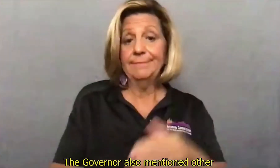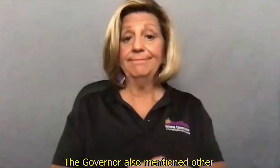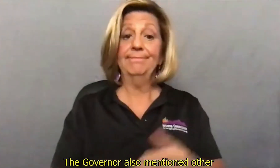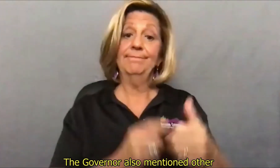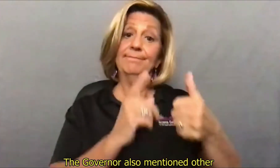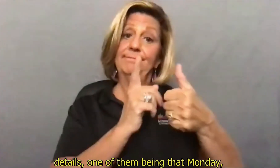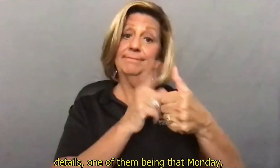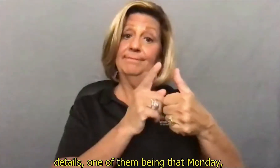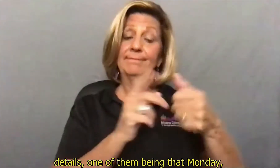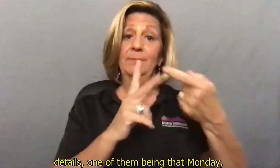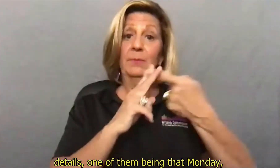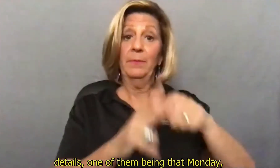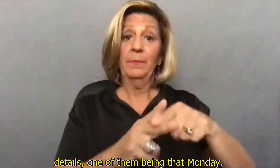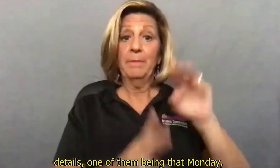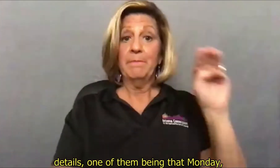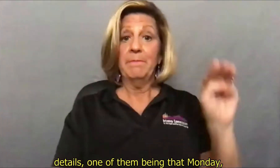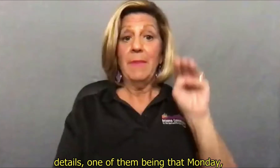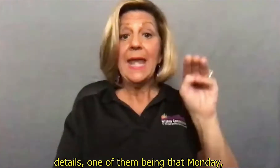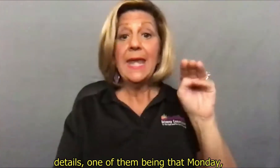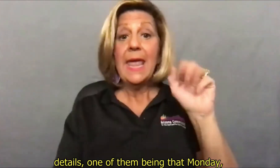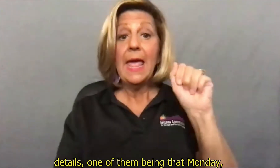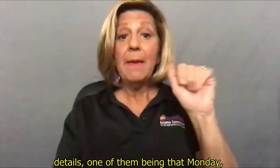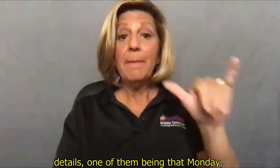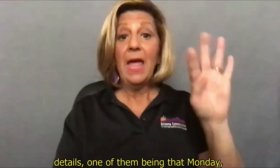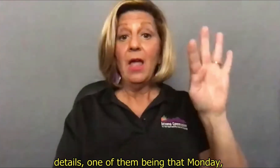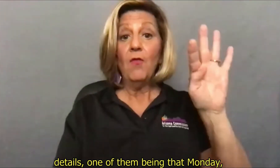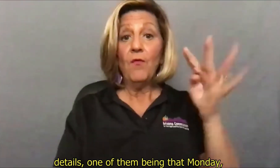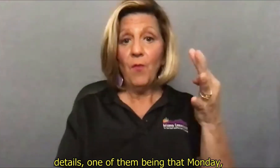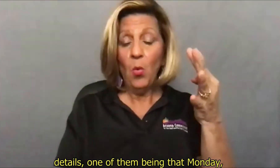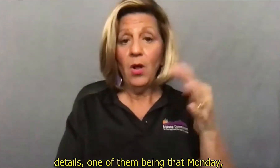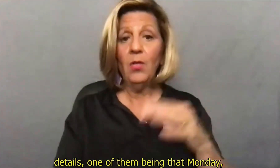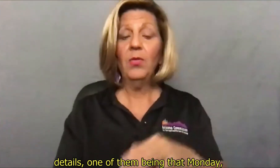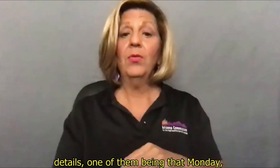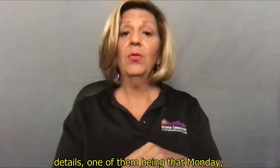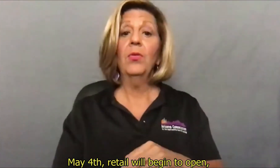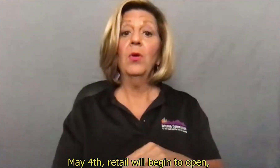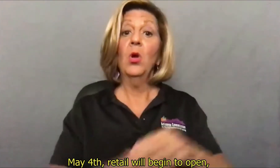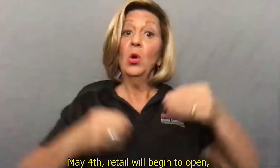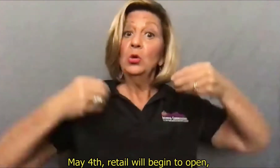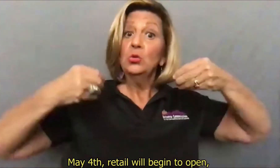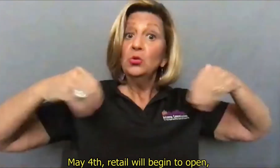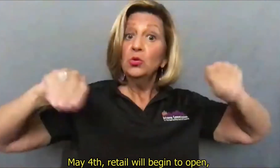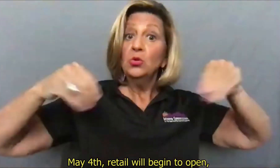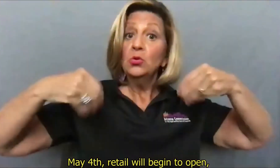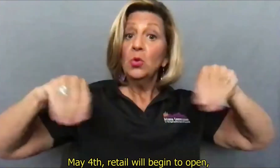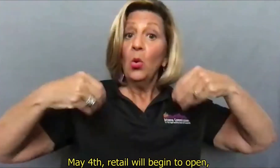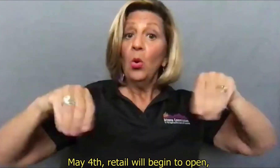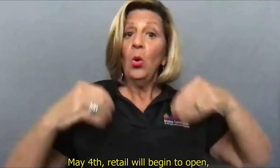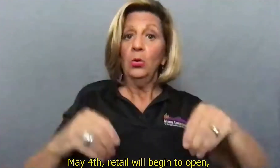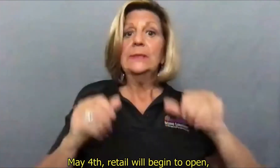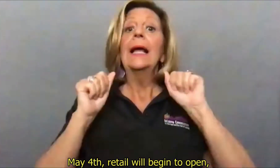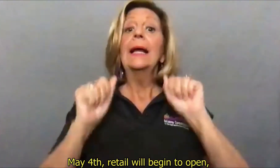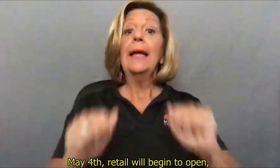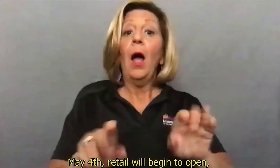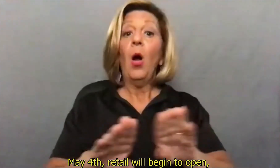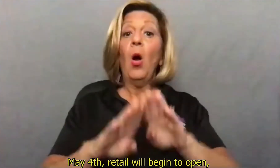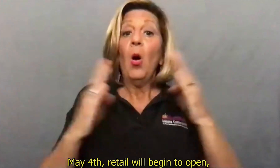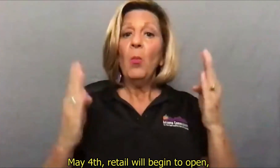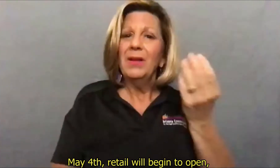other details, one of them being that Monday, May 4th, retail